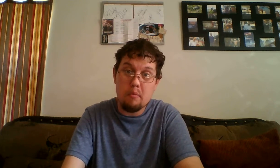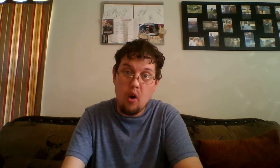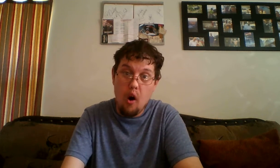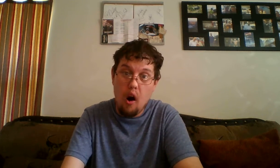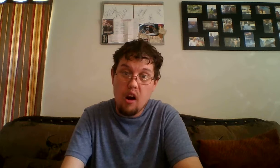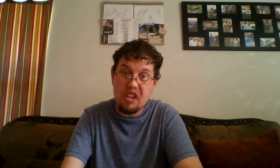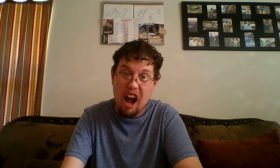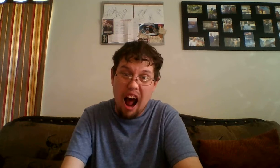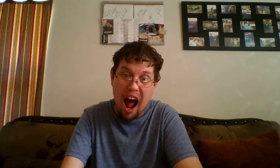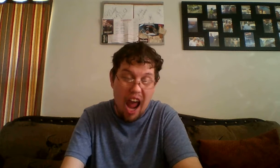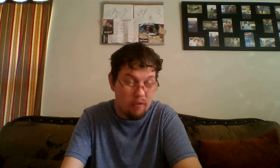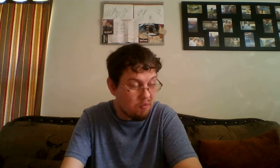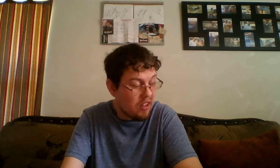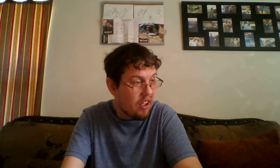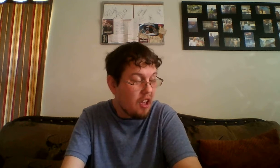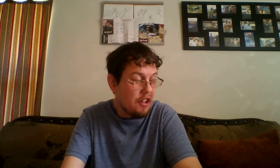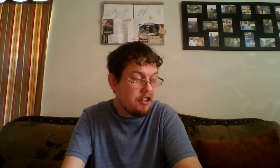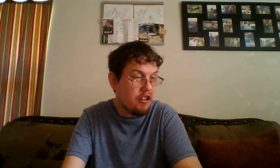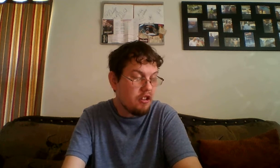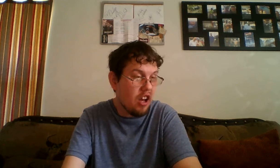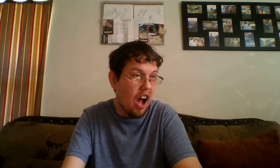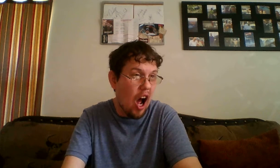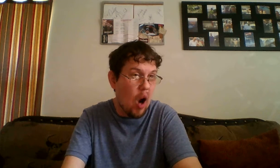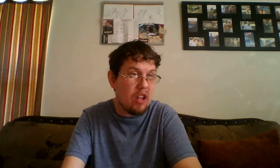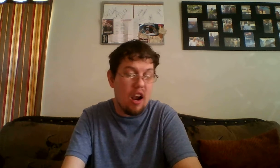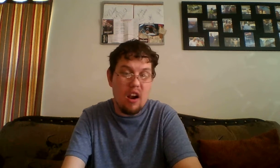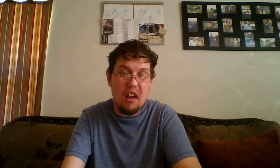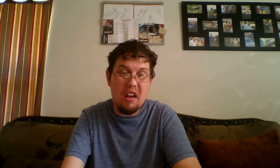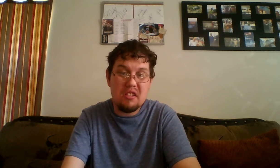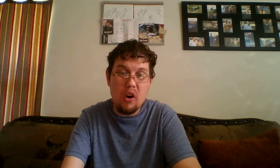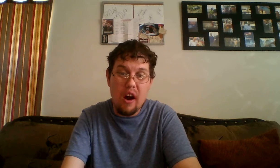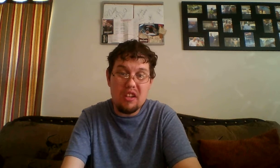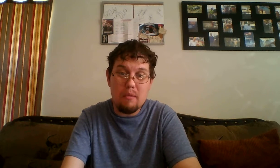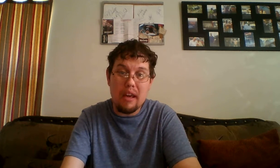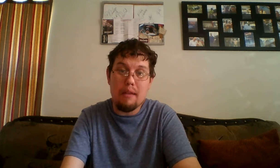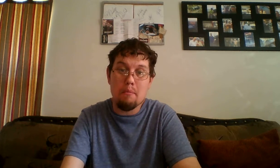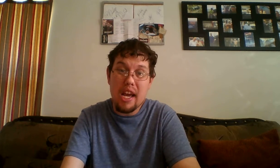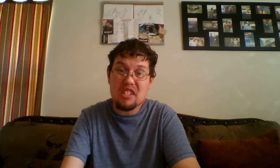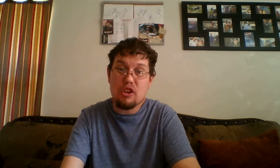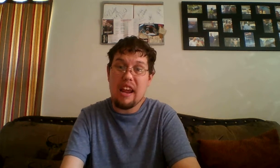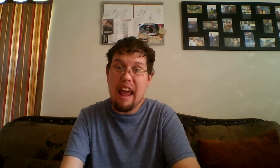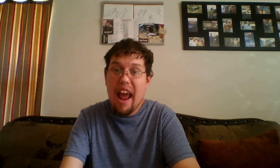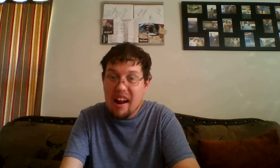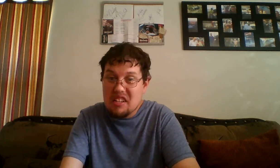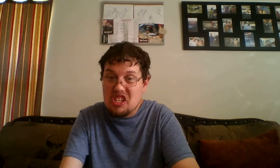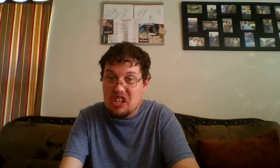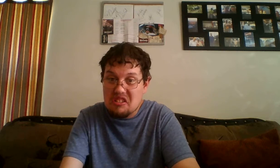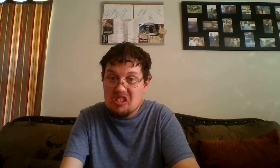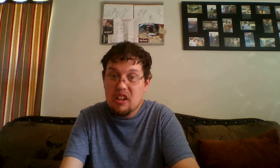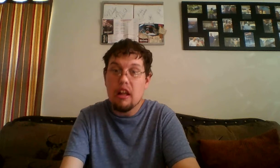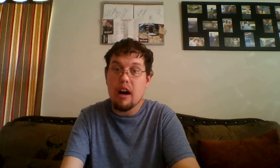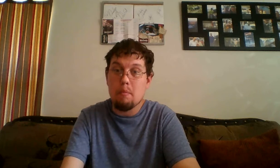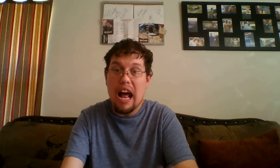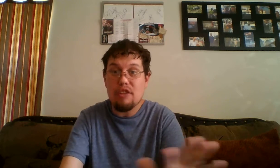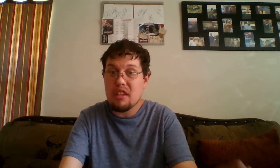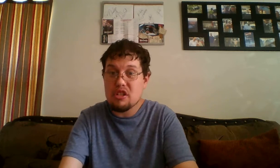more time. You know, there is going to be mixed reactions about this